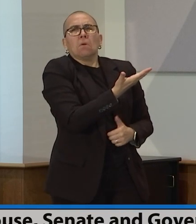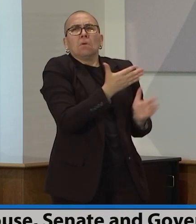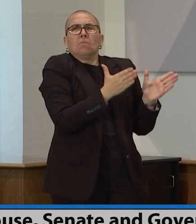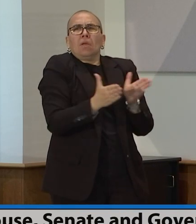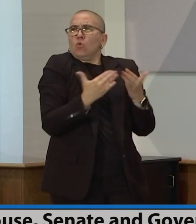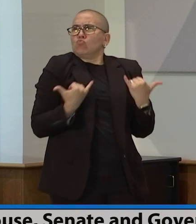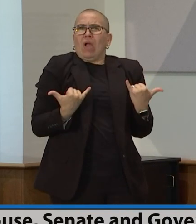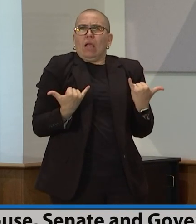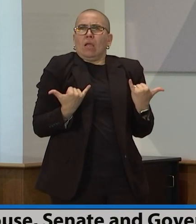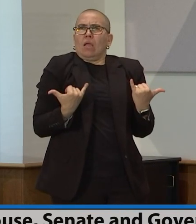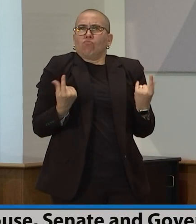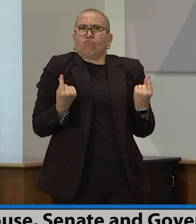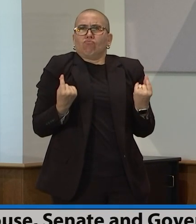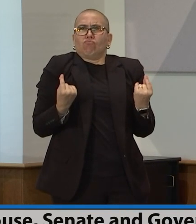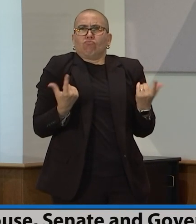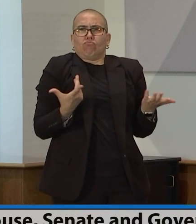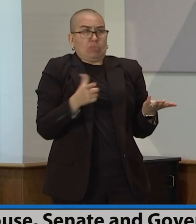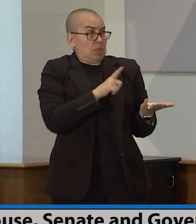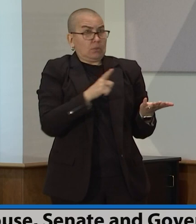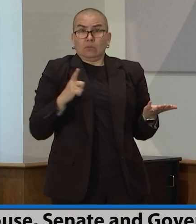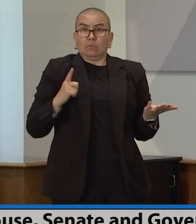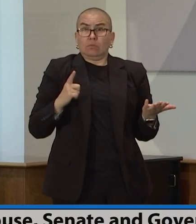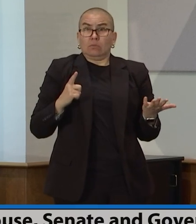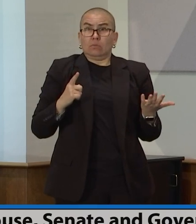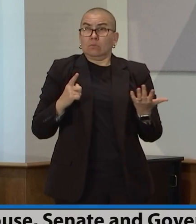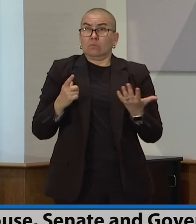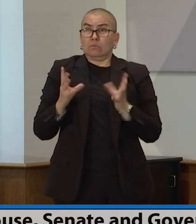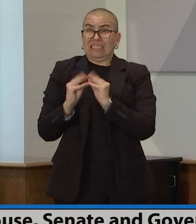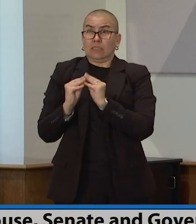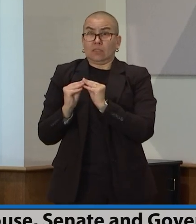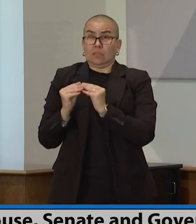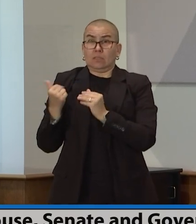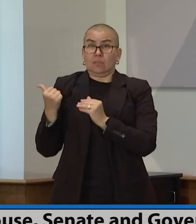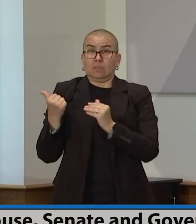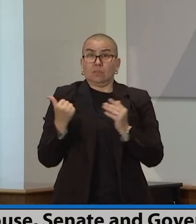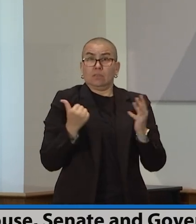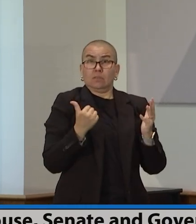is legislation going to get passed that's actually going to make it to the governor's desk?